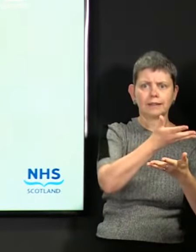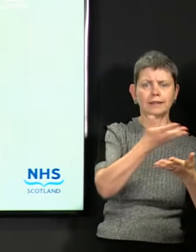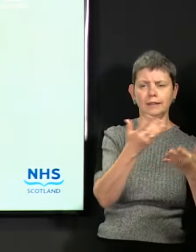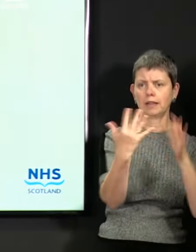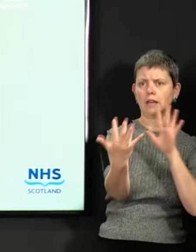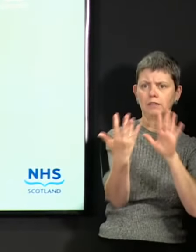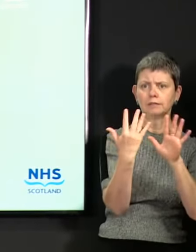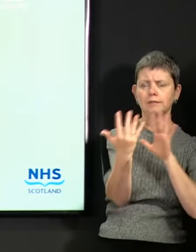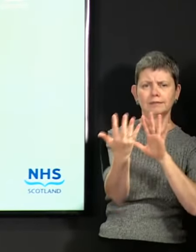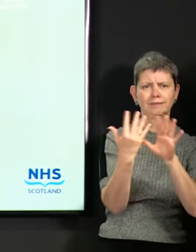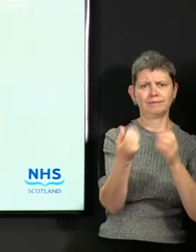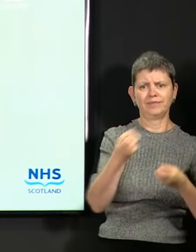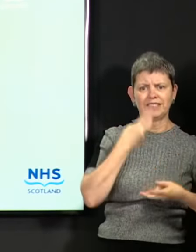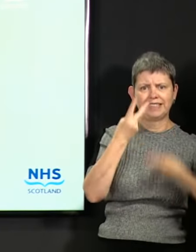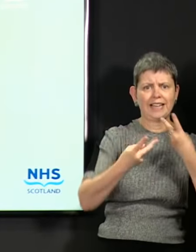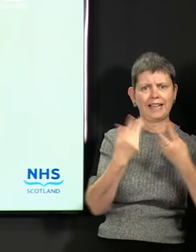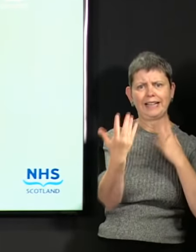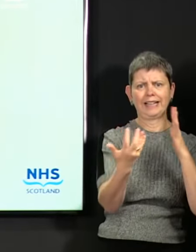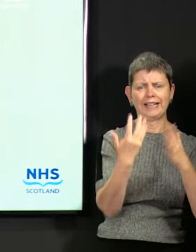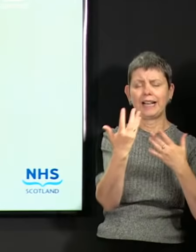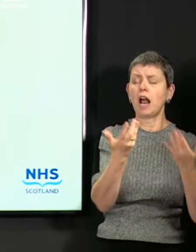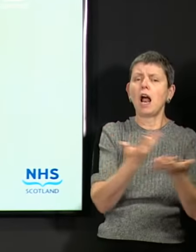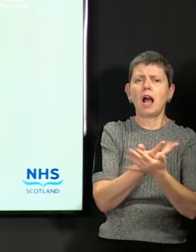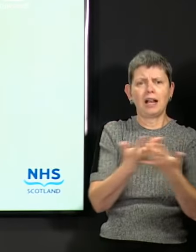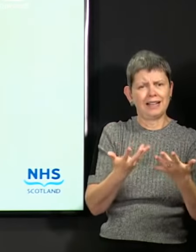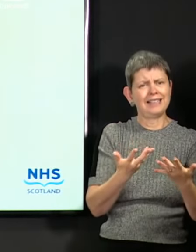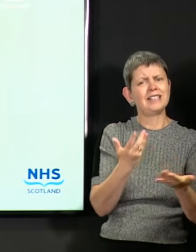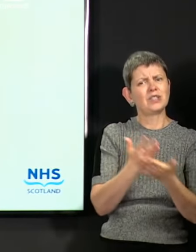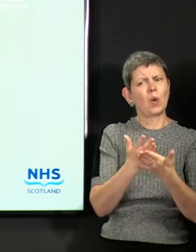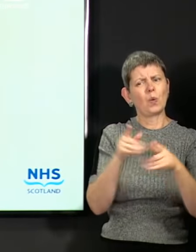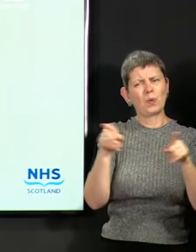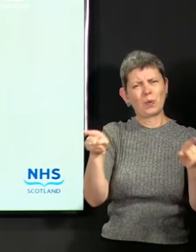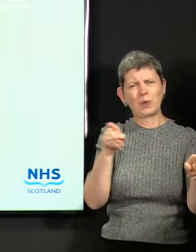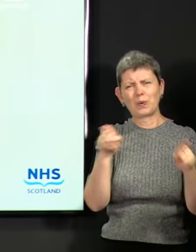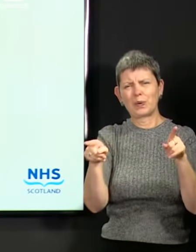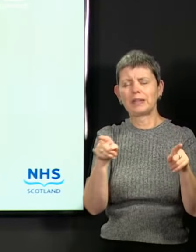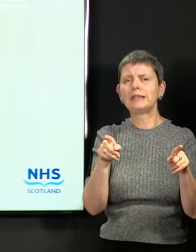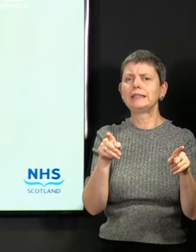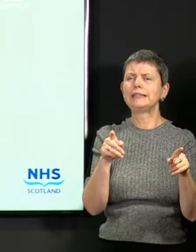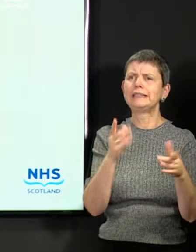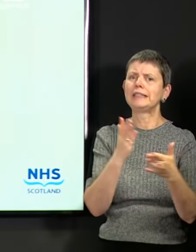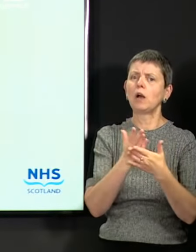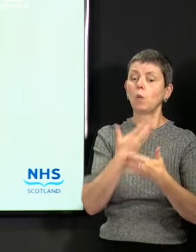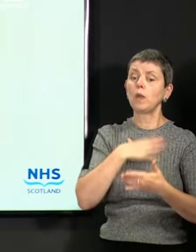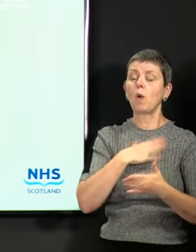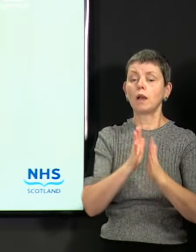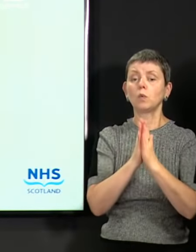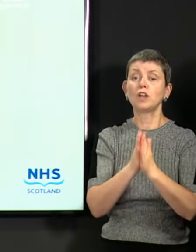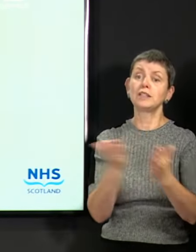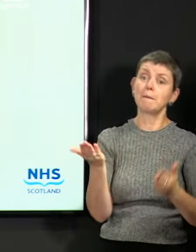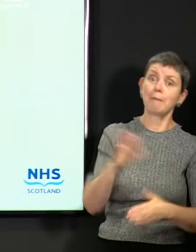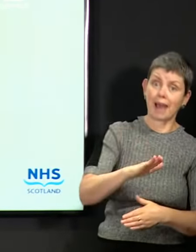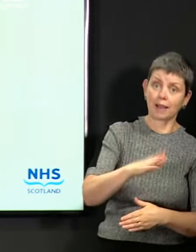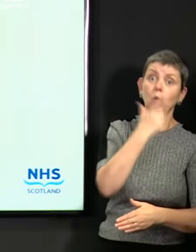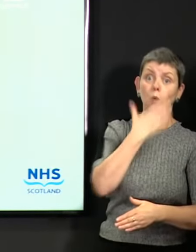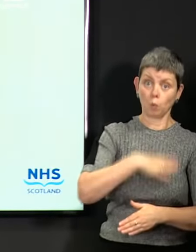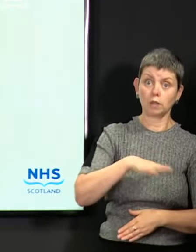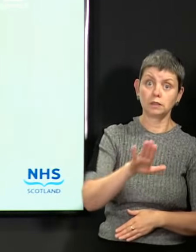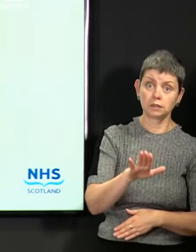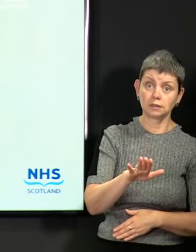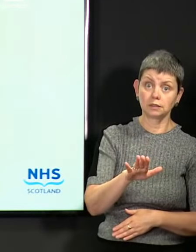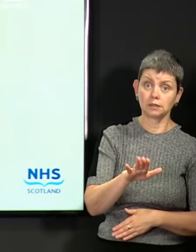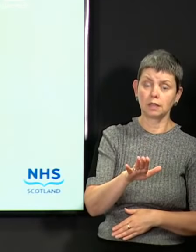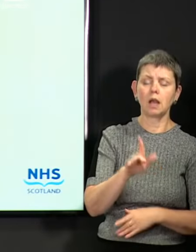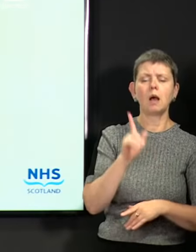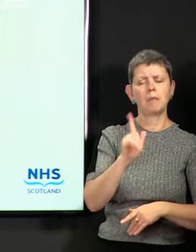directions. So we're just a little bit anxious about it. So we're keen to get places of worship back. So we're going to do that like we have in other